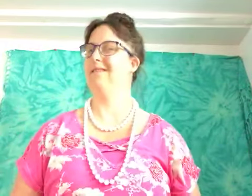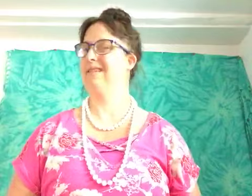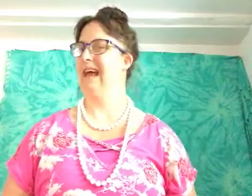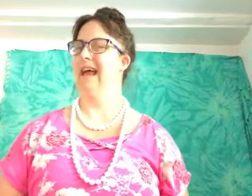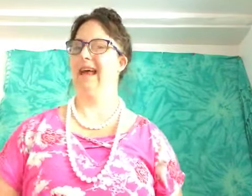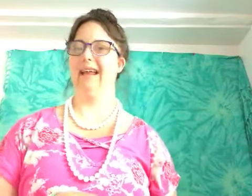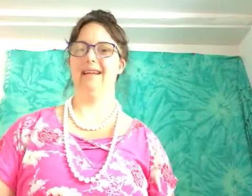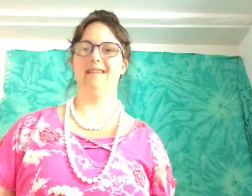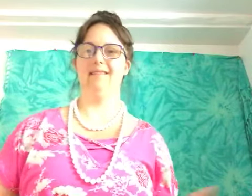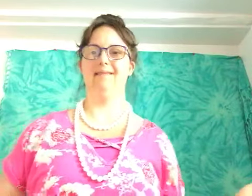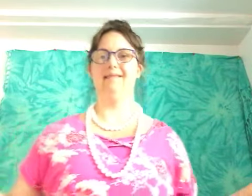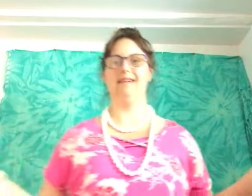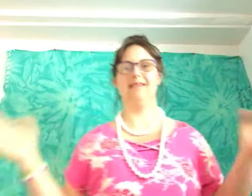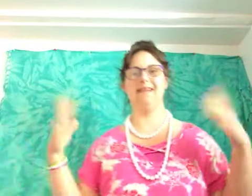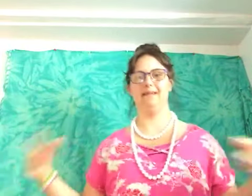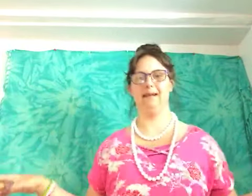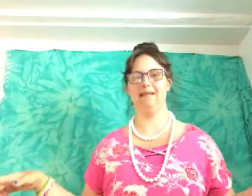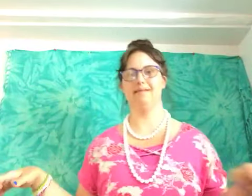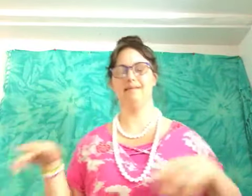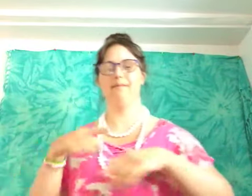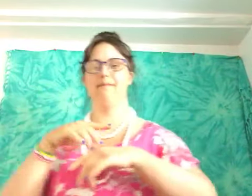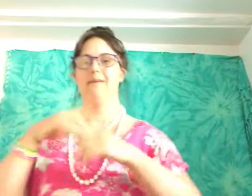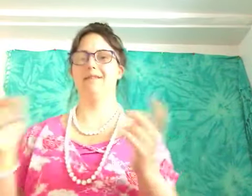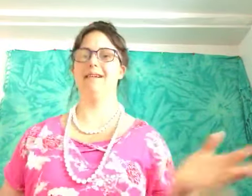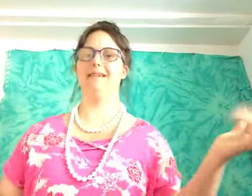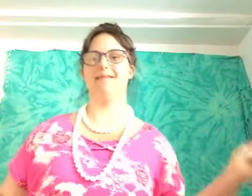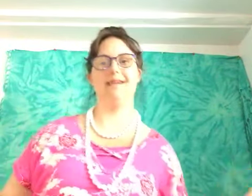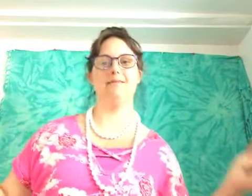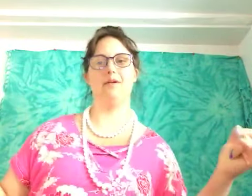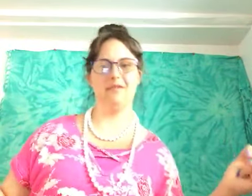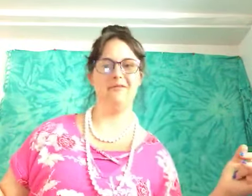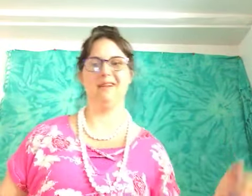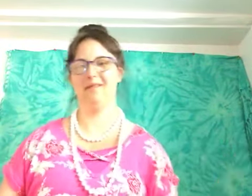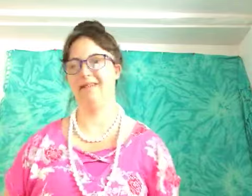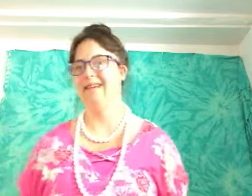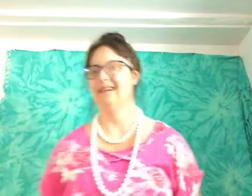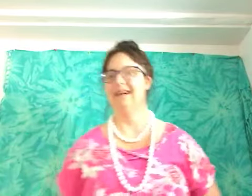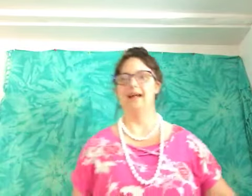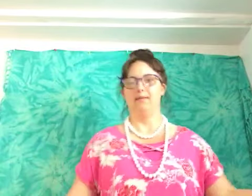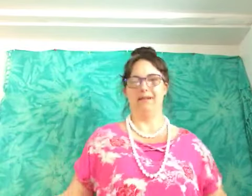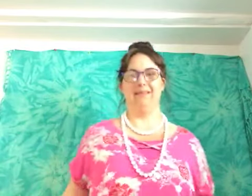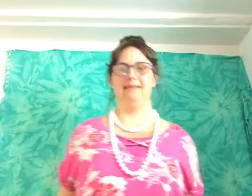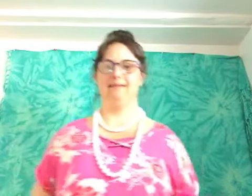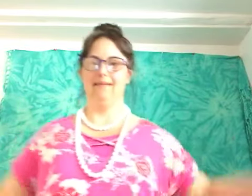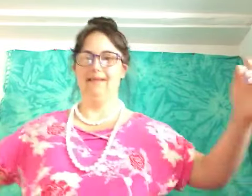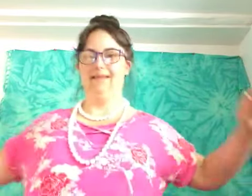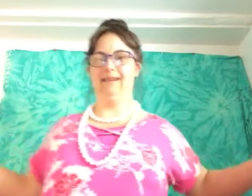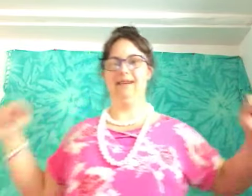and and say nice things say nice things about their videos because uh